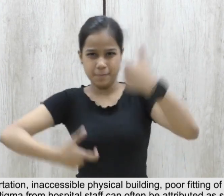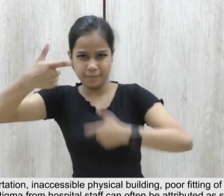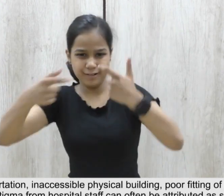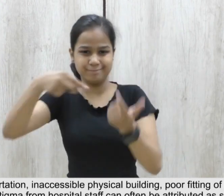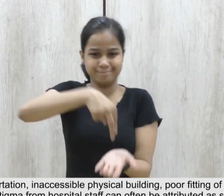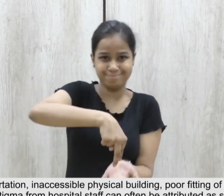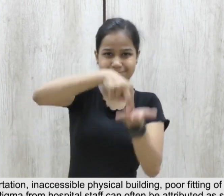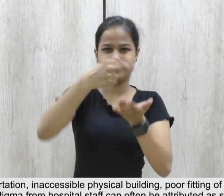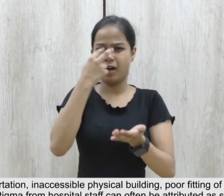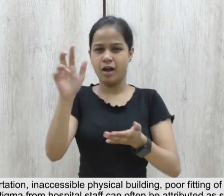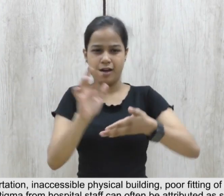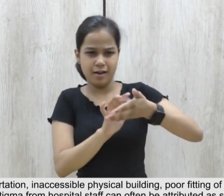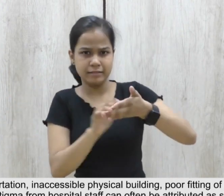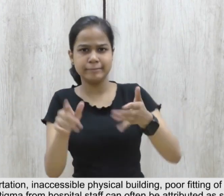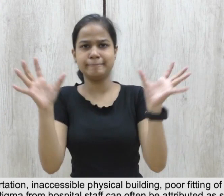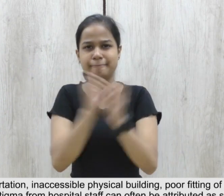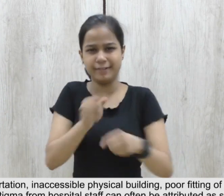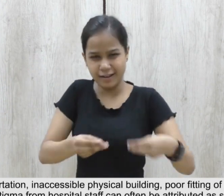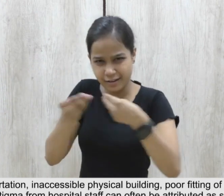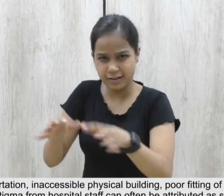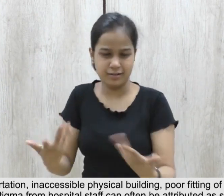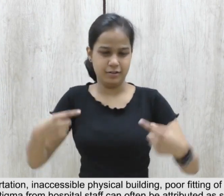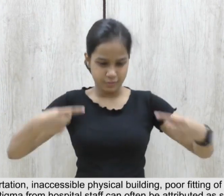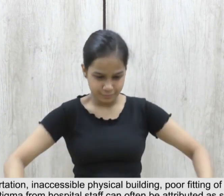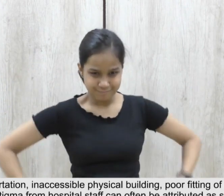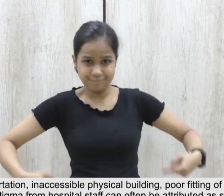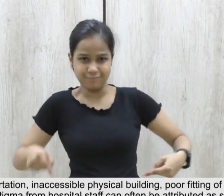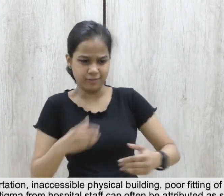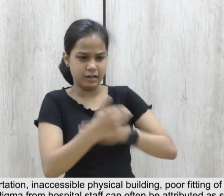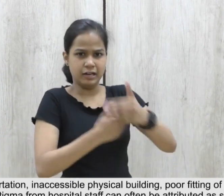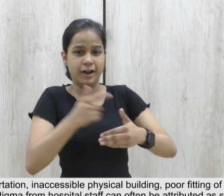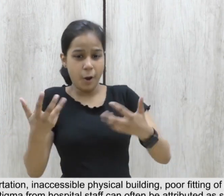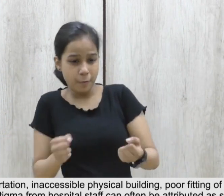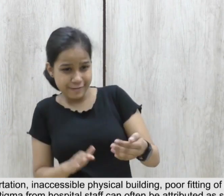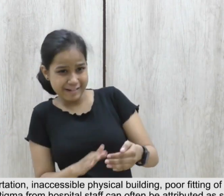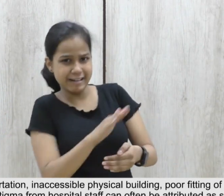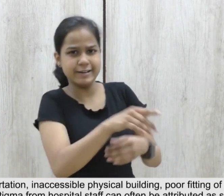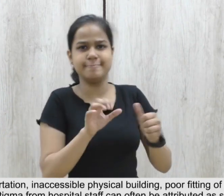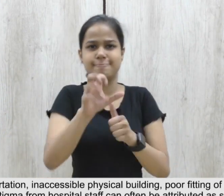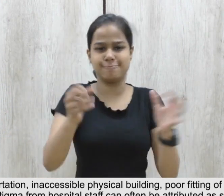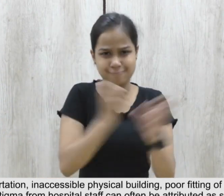poor fitting of hospital equipment,